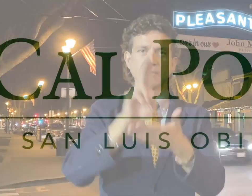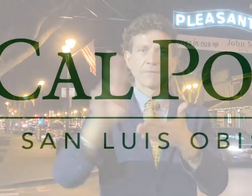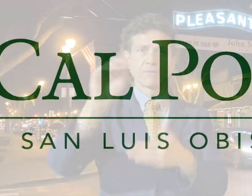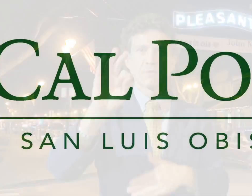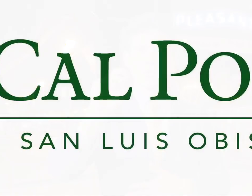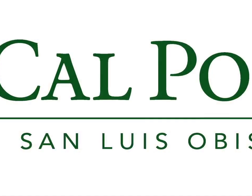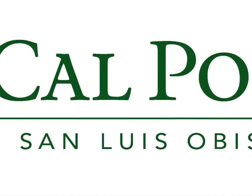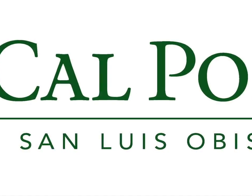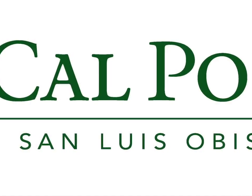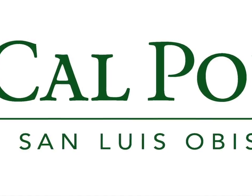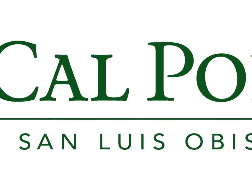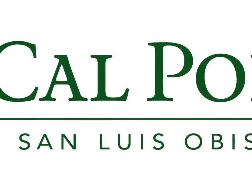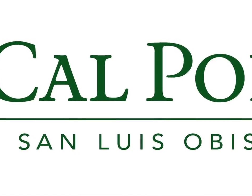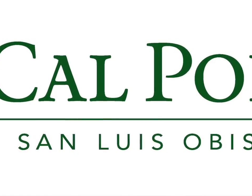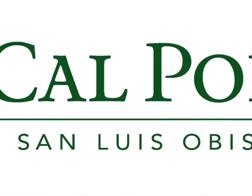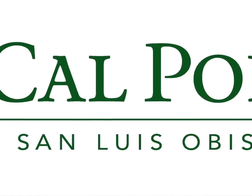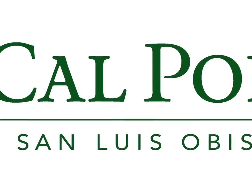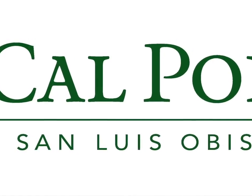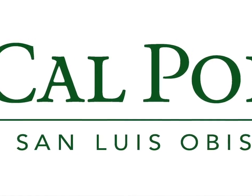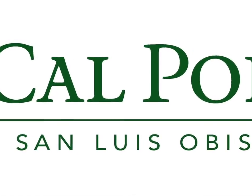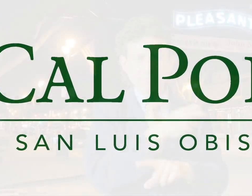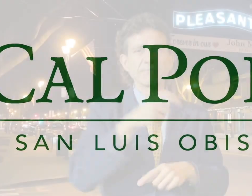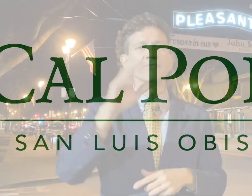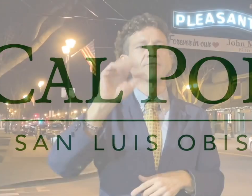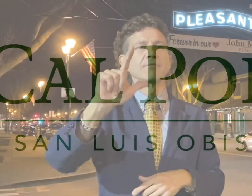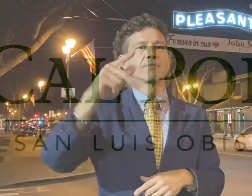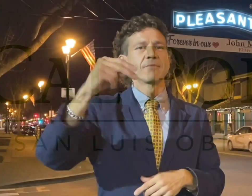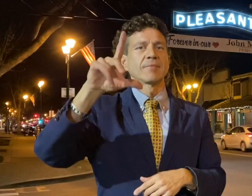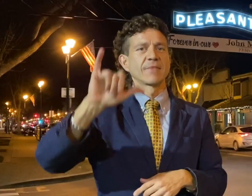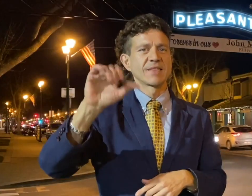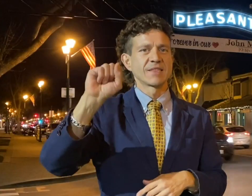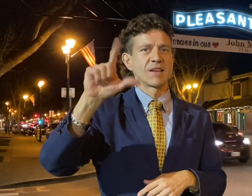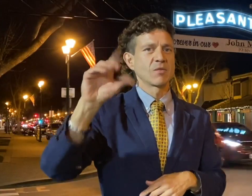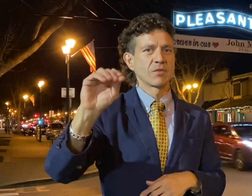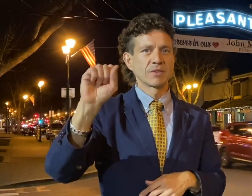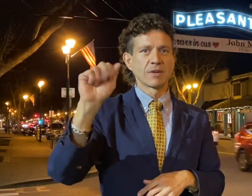to Cal Poly, San Luis Obispo,